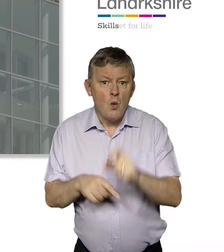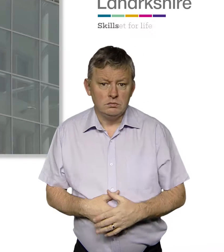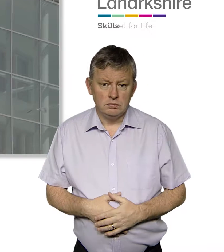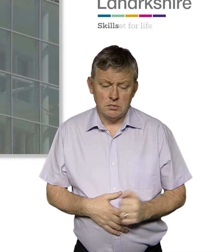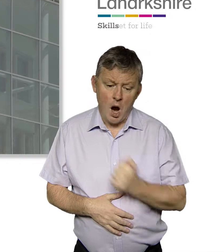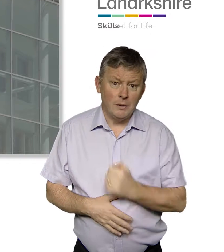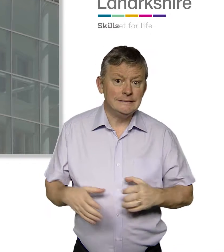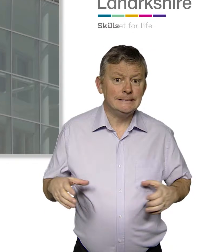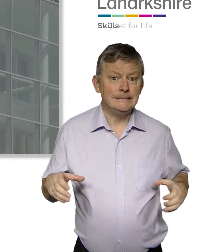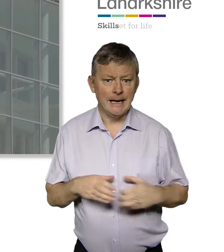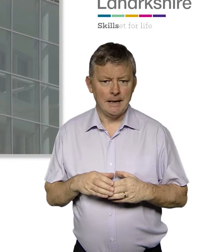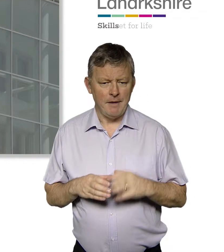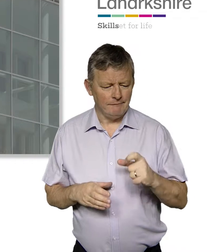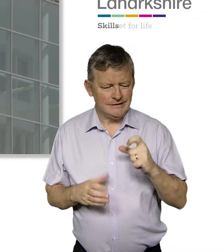and BSL Level 1 courses.